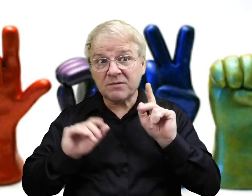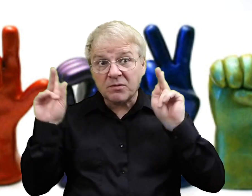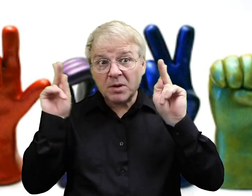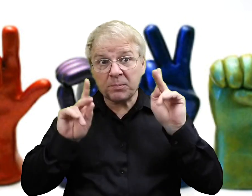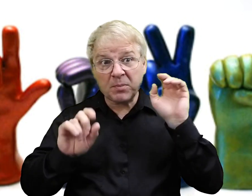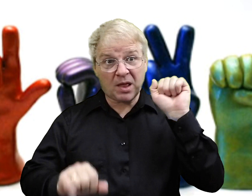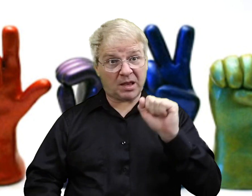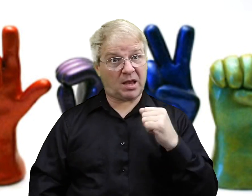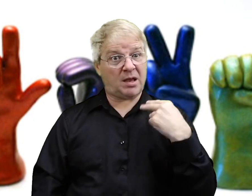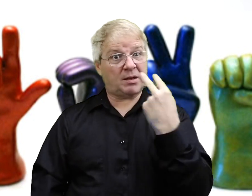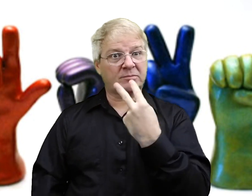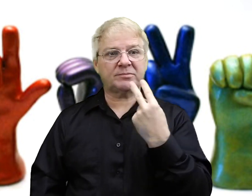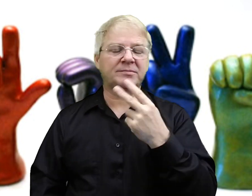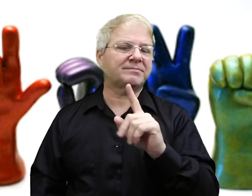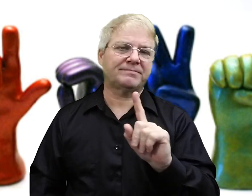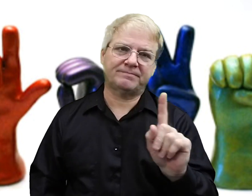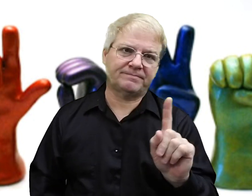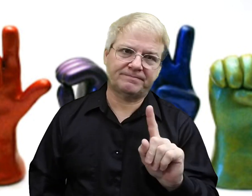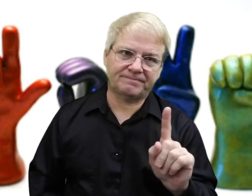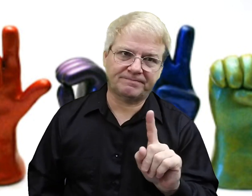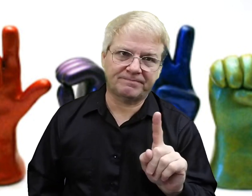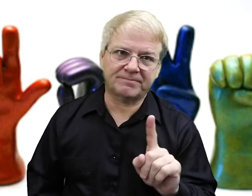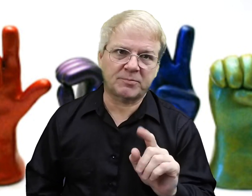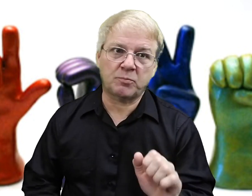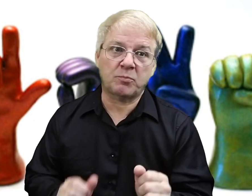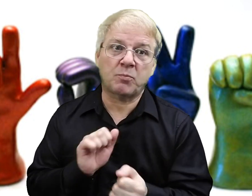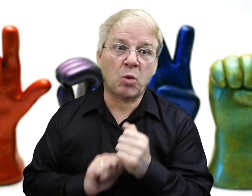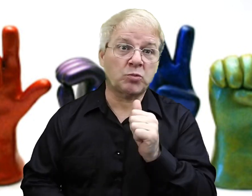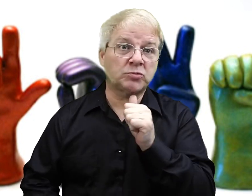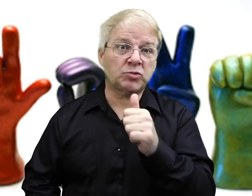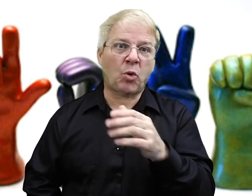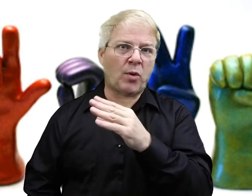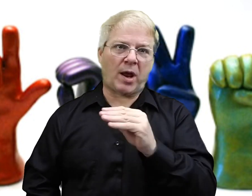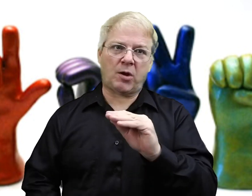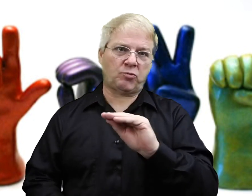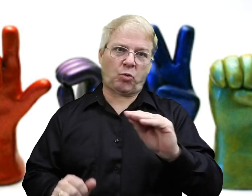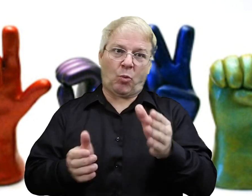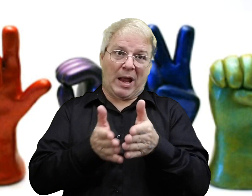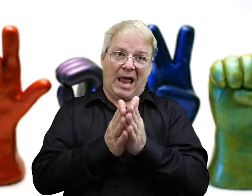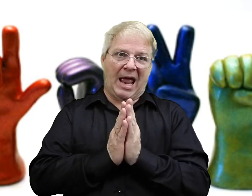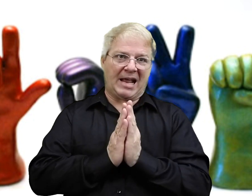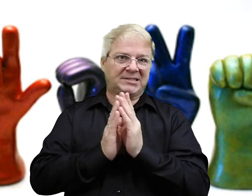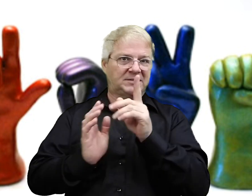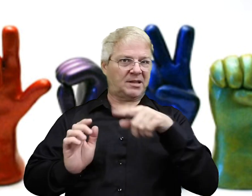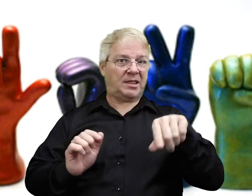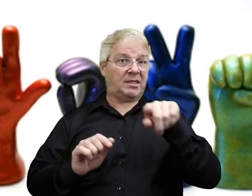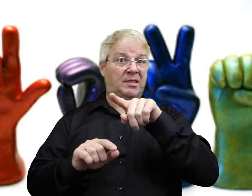So for you to have an expectation that a deaf person can lip read is a no-no. Most don't and